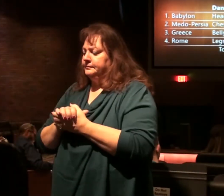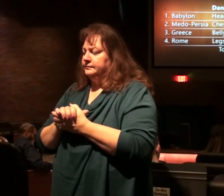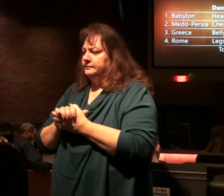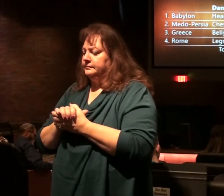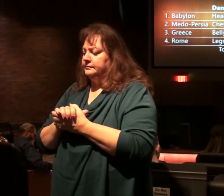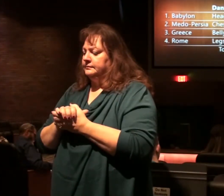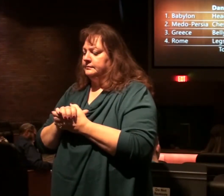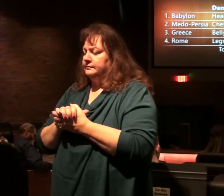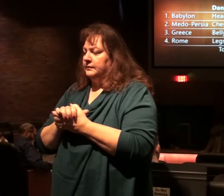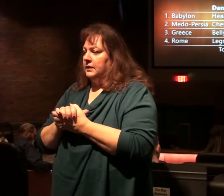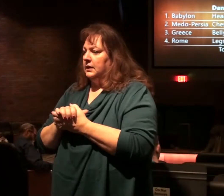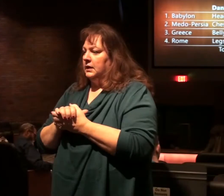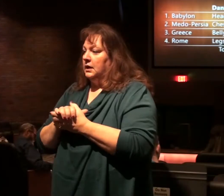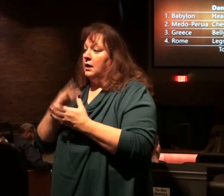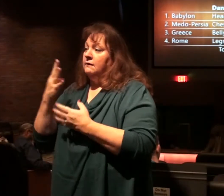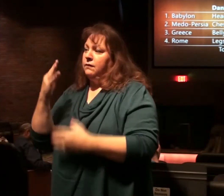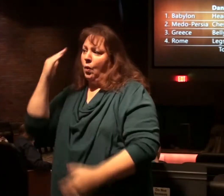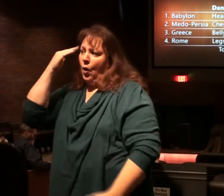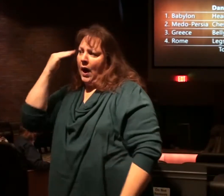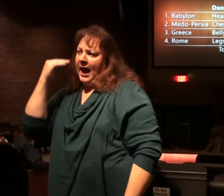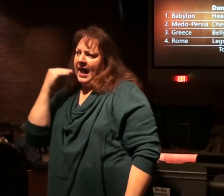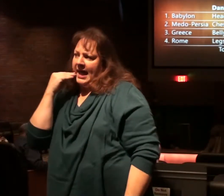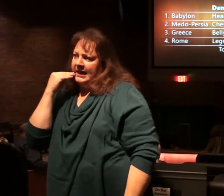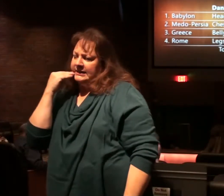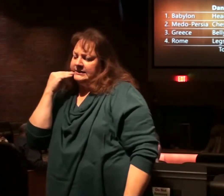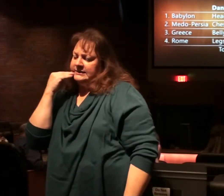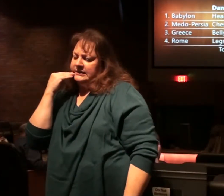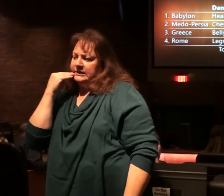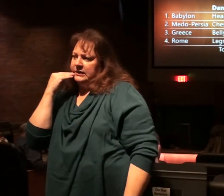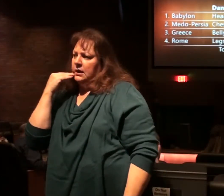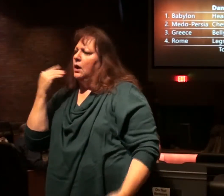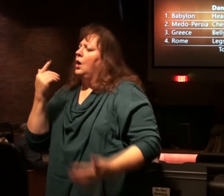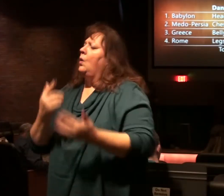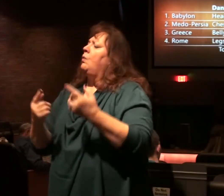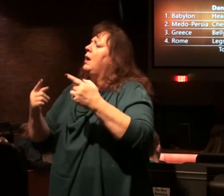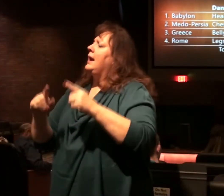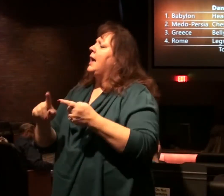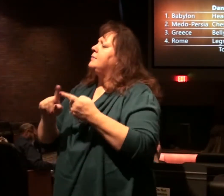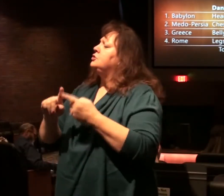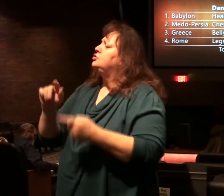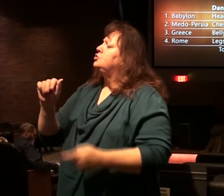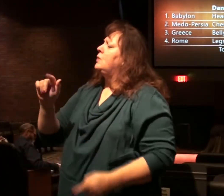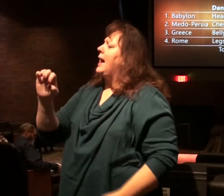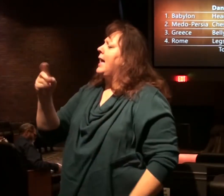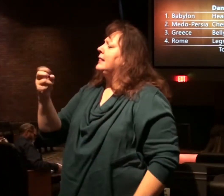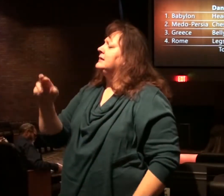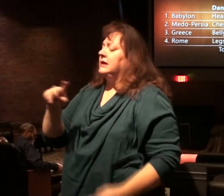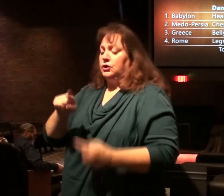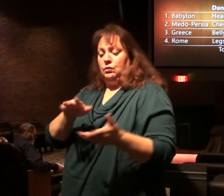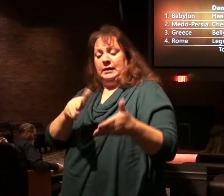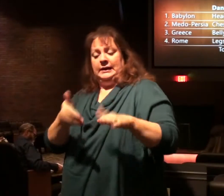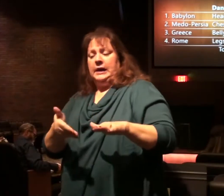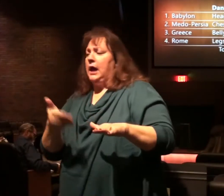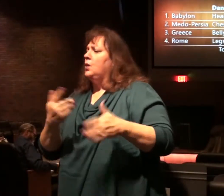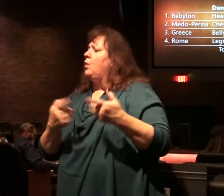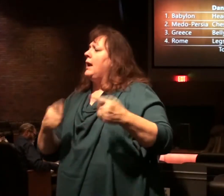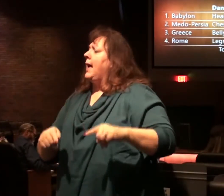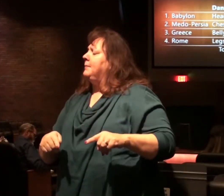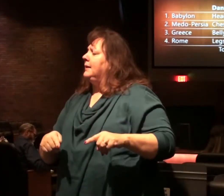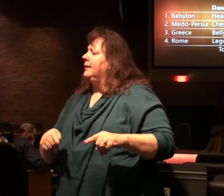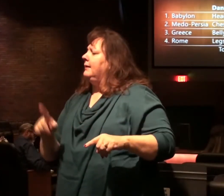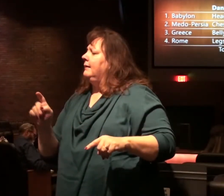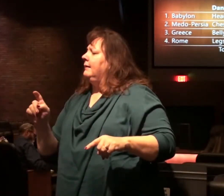four wings. The beast also had four heads and dominion was given to it. What happened to Alexander's empire after he died? That's the